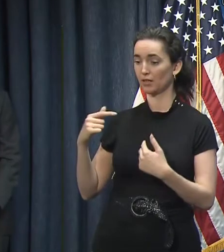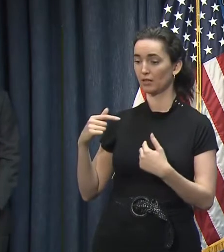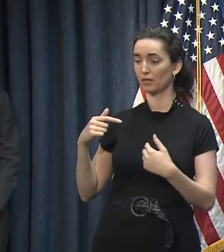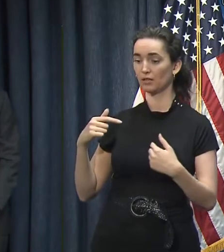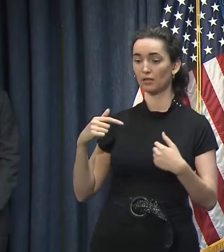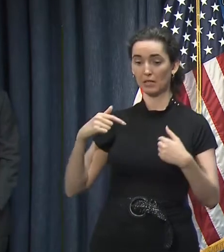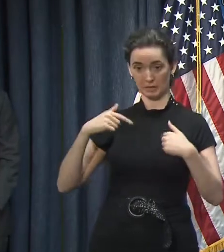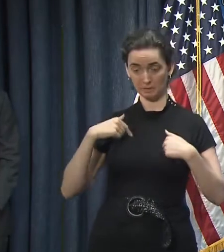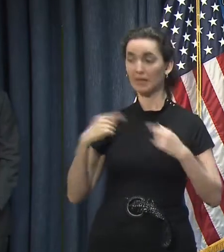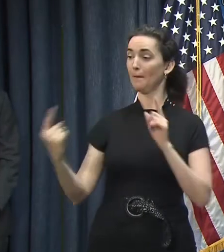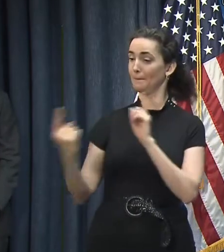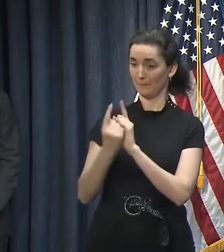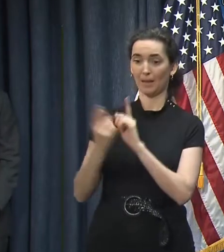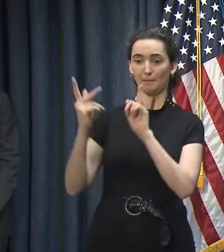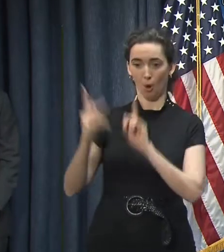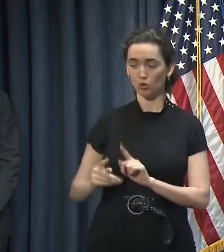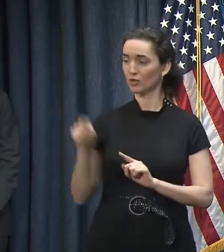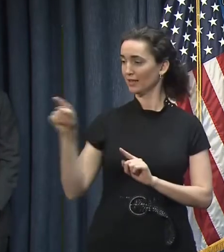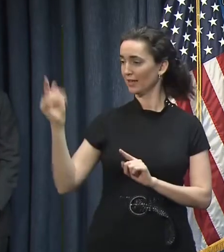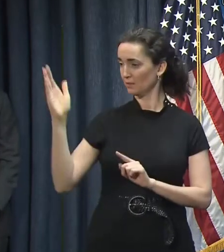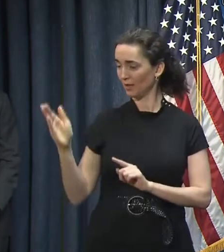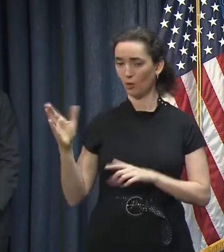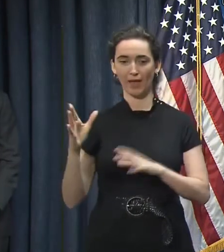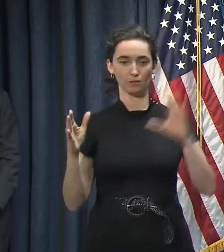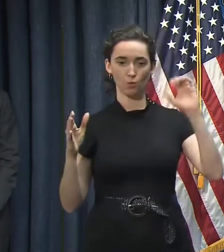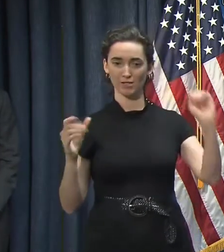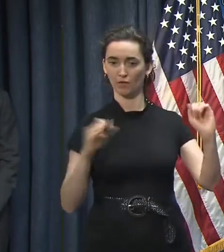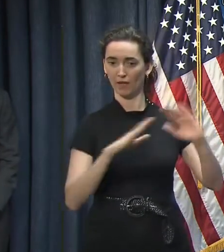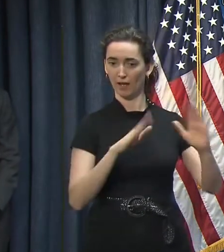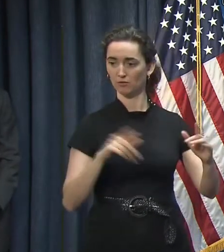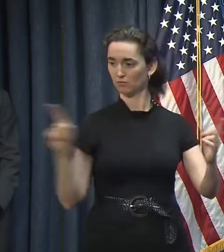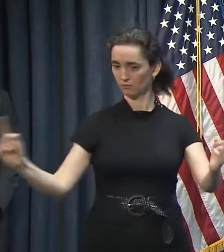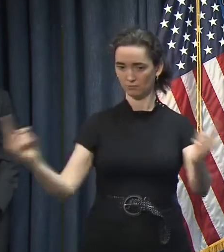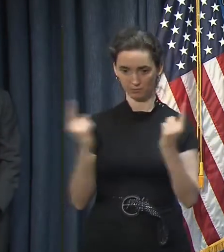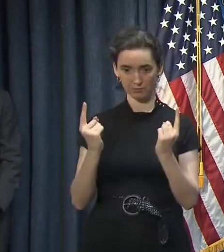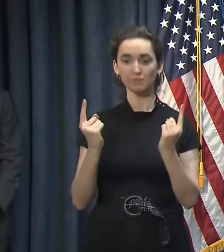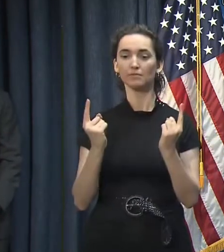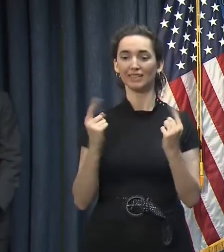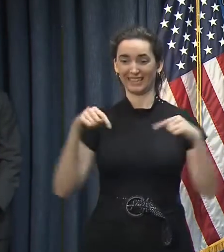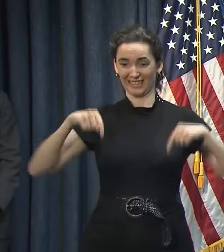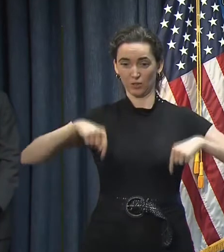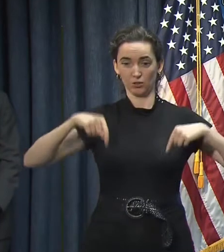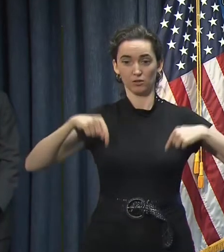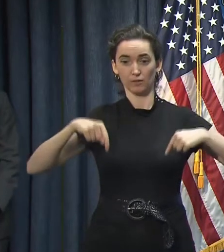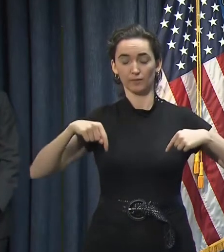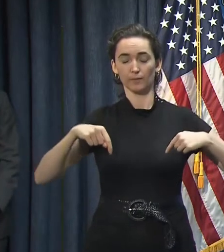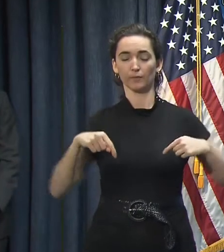here in person with both the Speaker and the President, talked about the